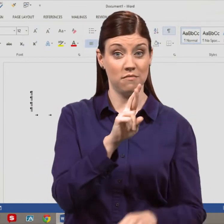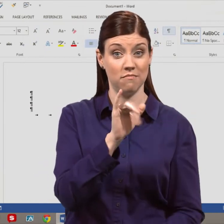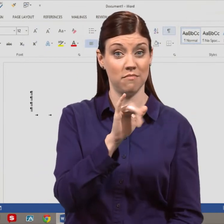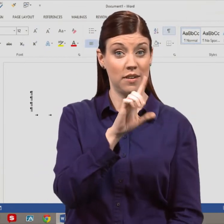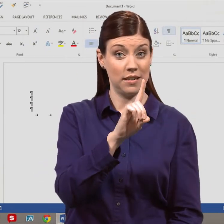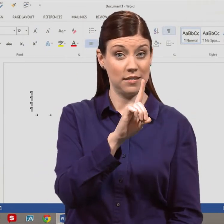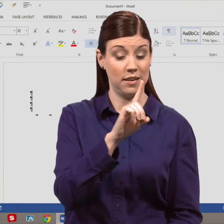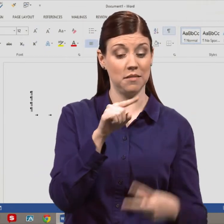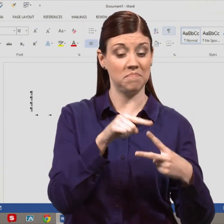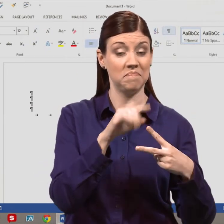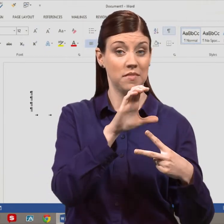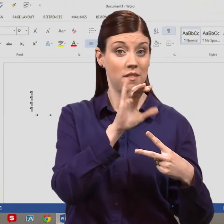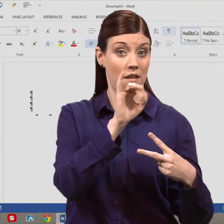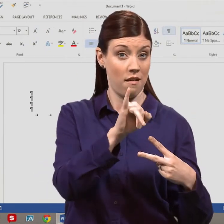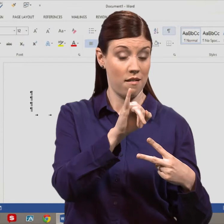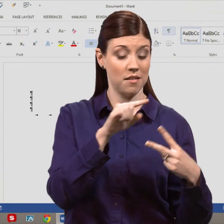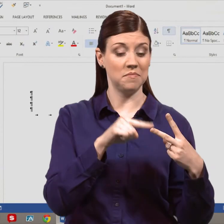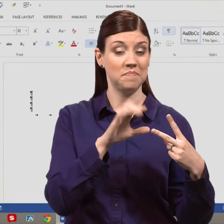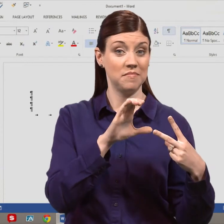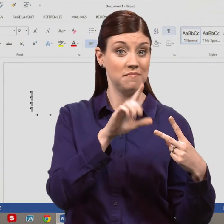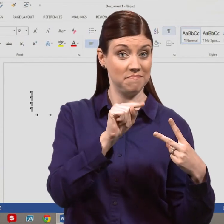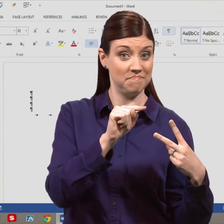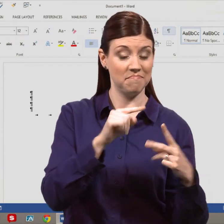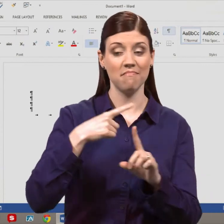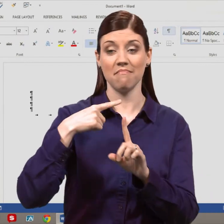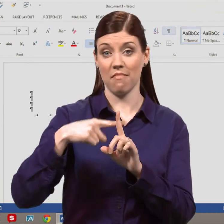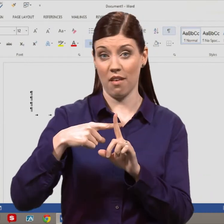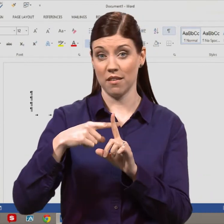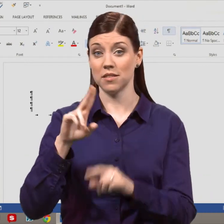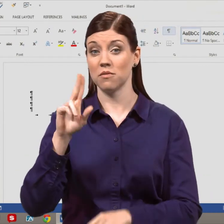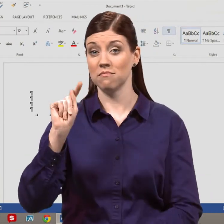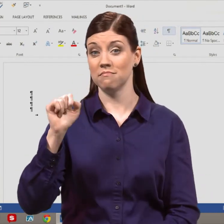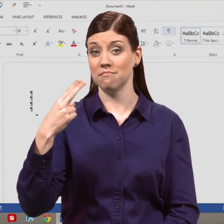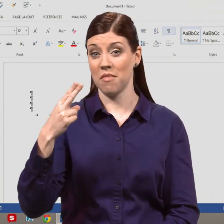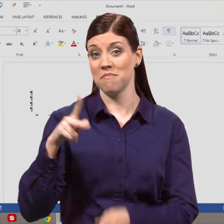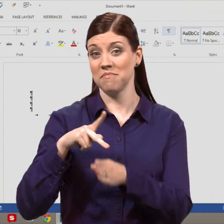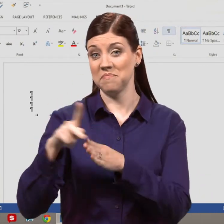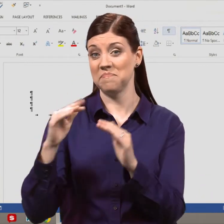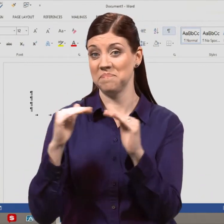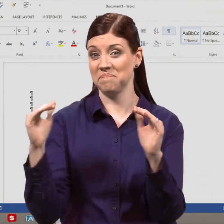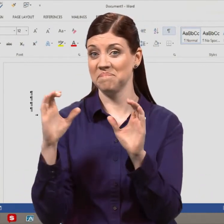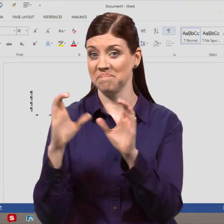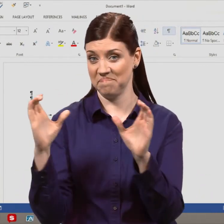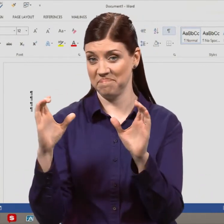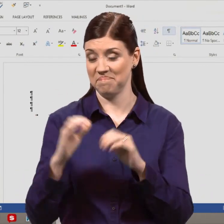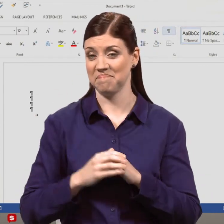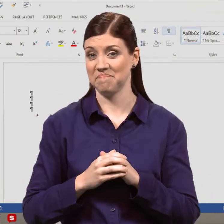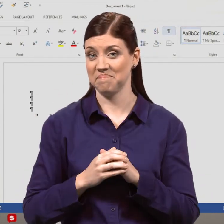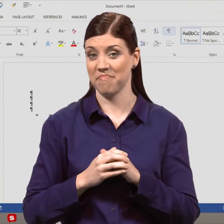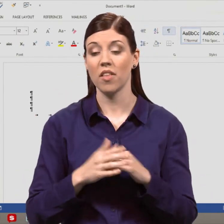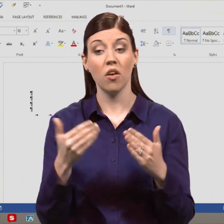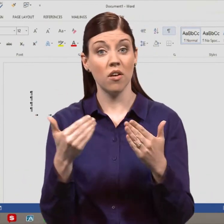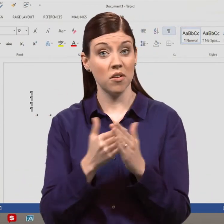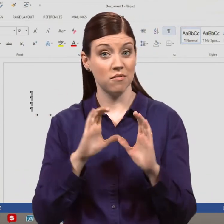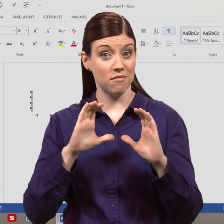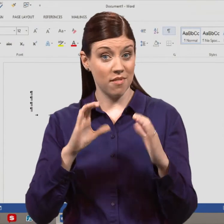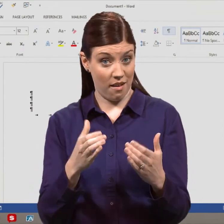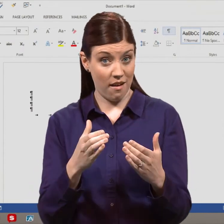Music This new course allows students to learn Word 2013 in their native language, allowing students to